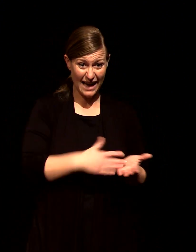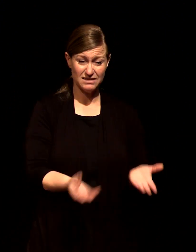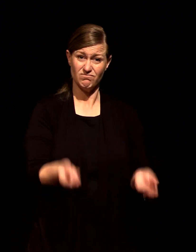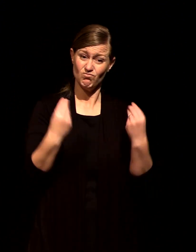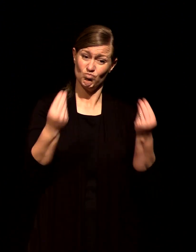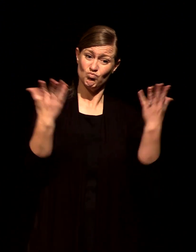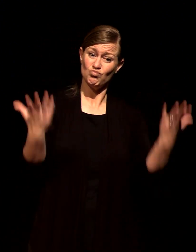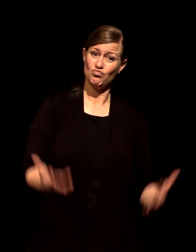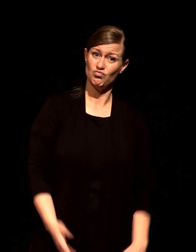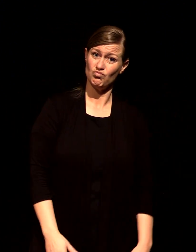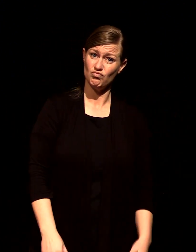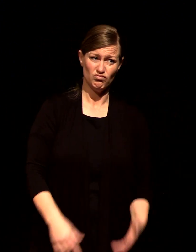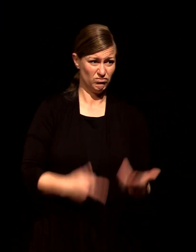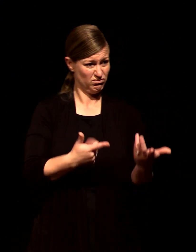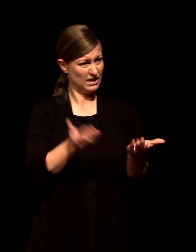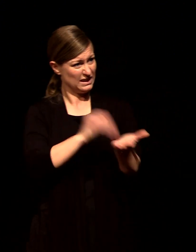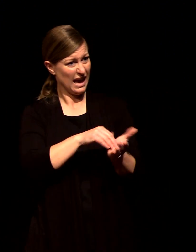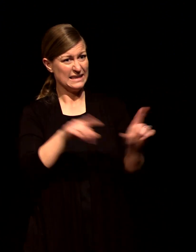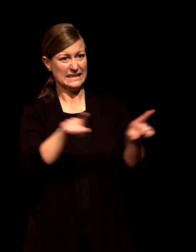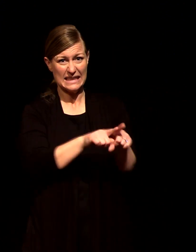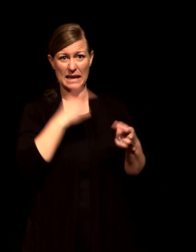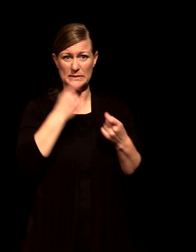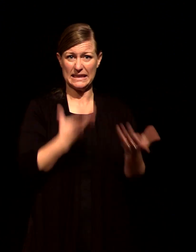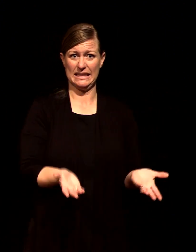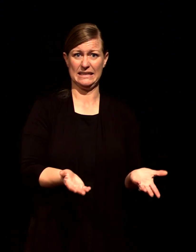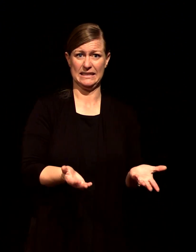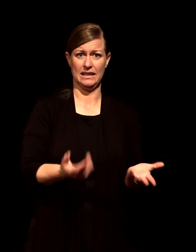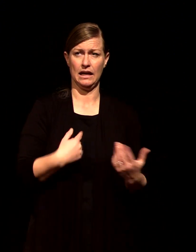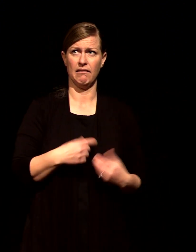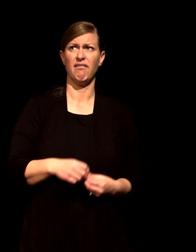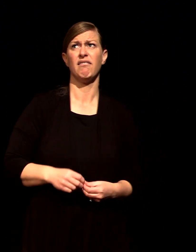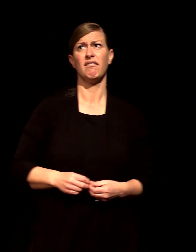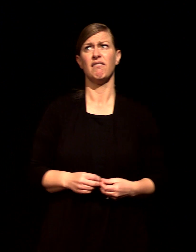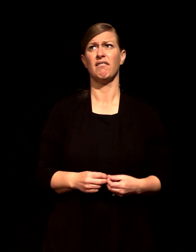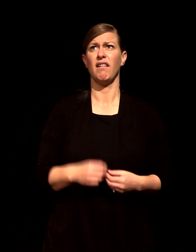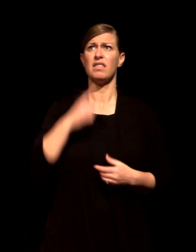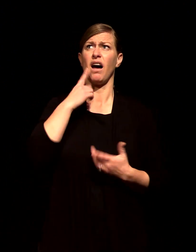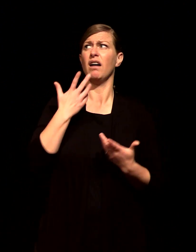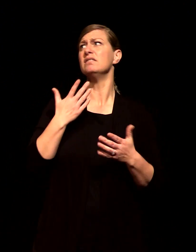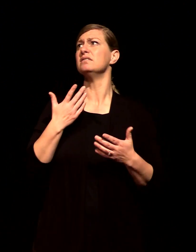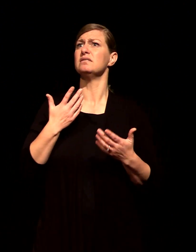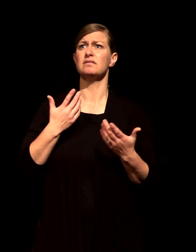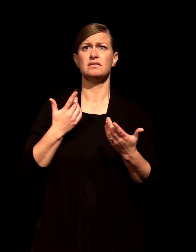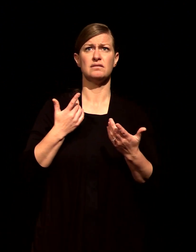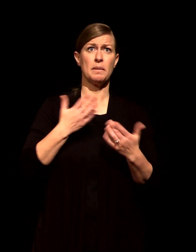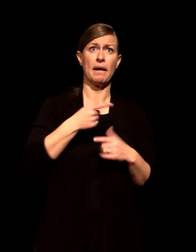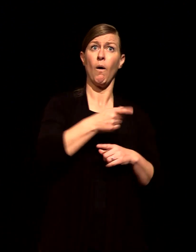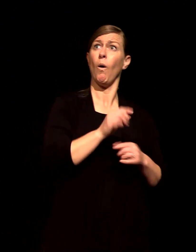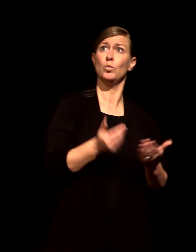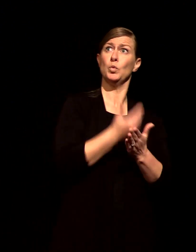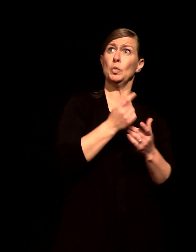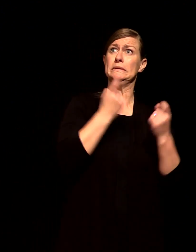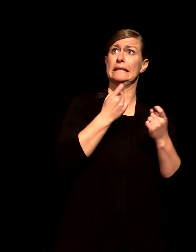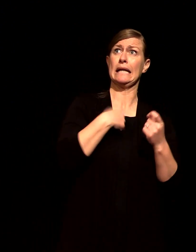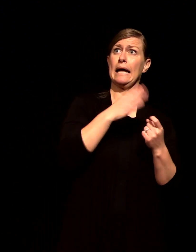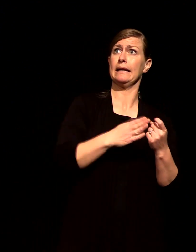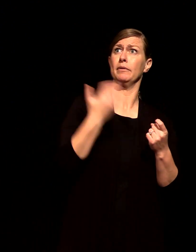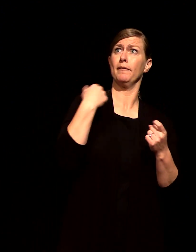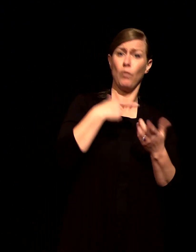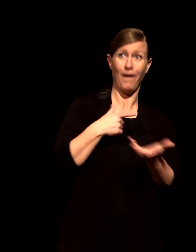but the forgiveness of Jesus is infinite to quote the gospel of Buzz Lightyear